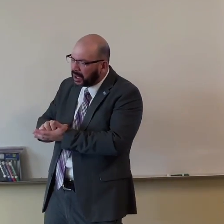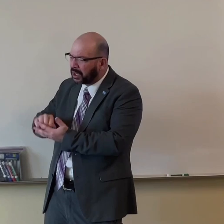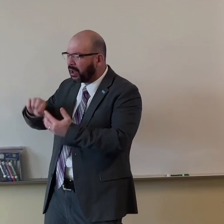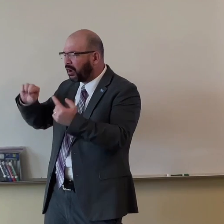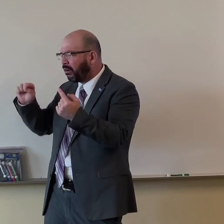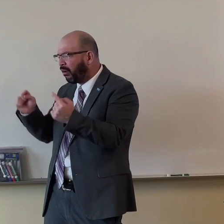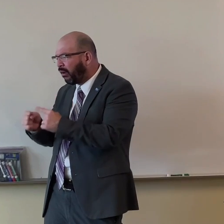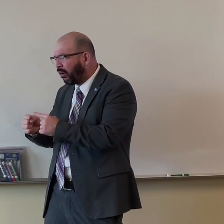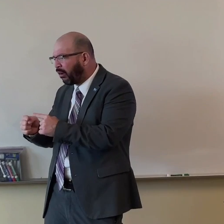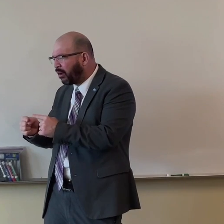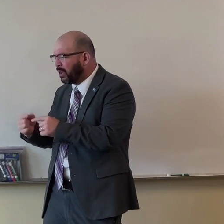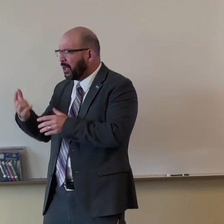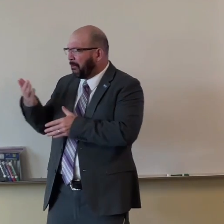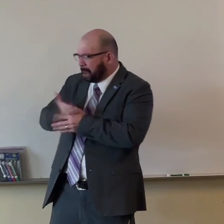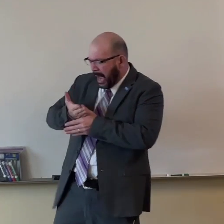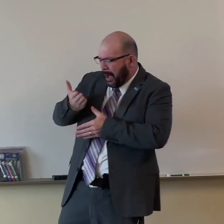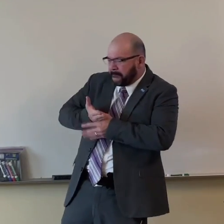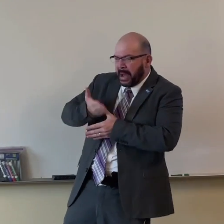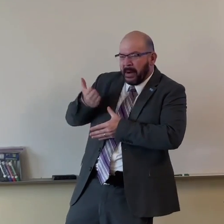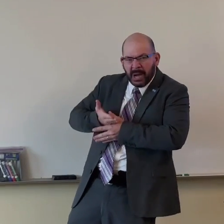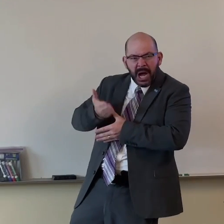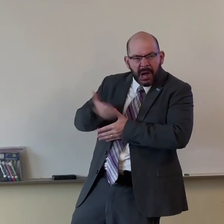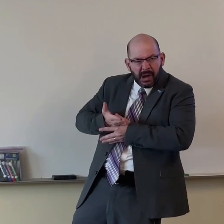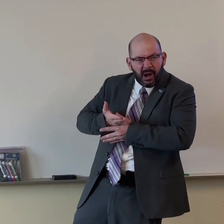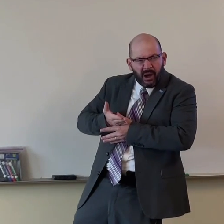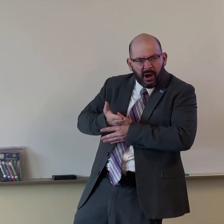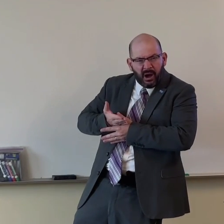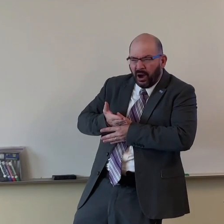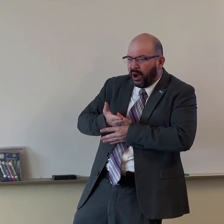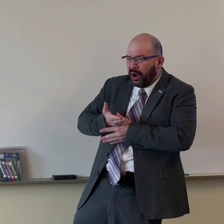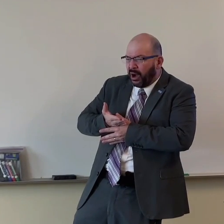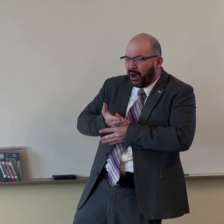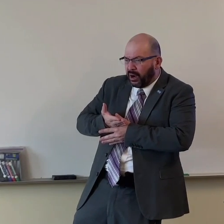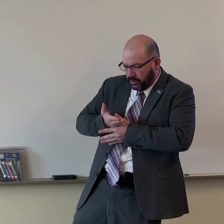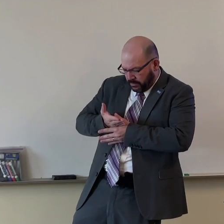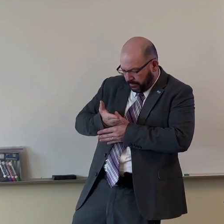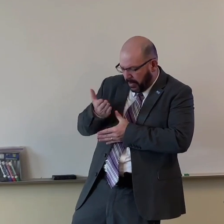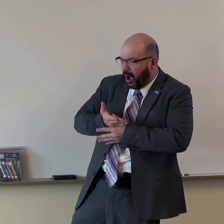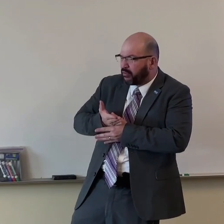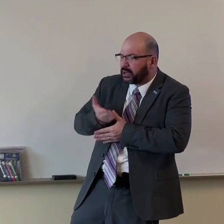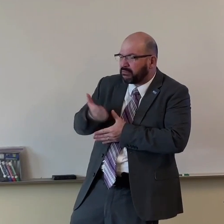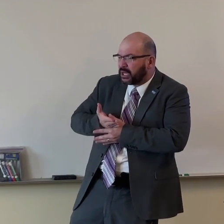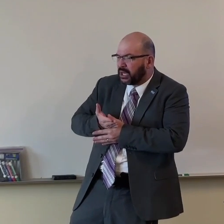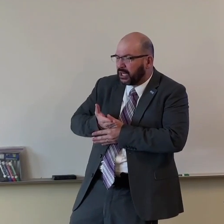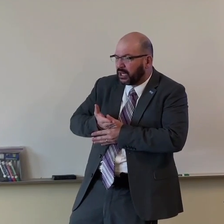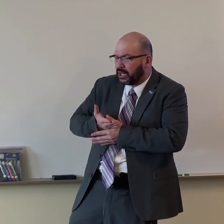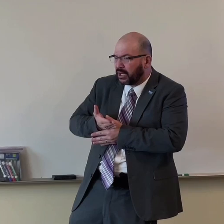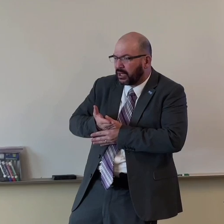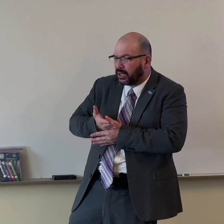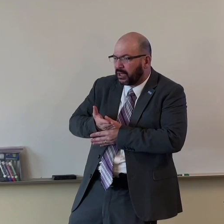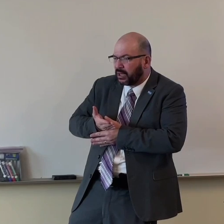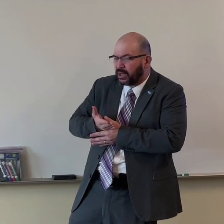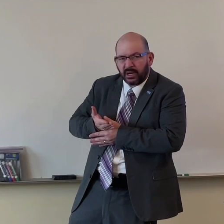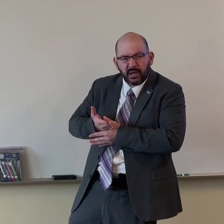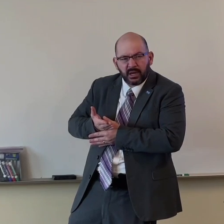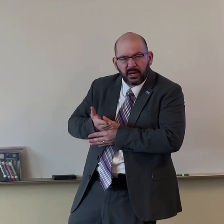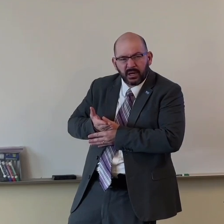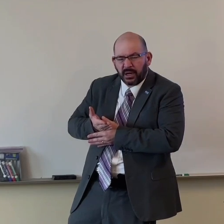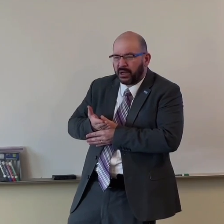weak, if you're hurt, if you're psychologically... Bothering me. ...something, yeah. Or, yeah, if you're